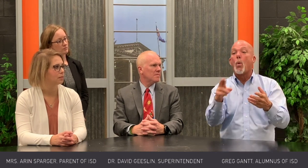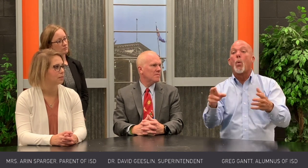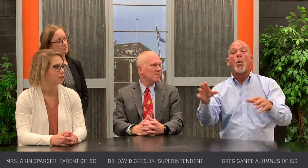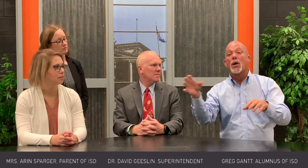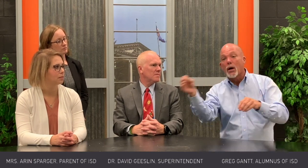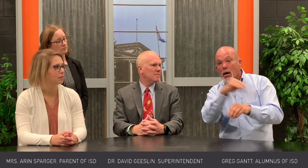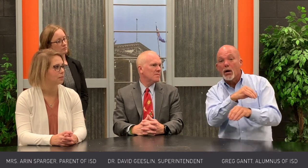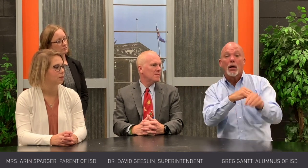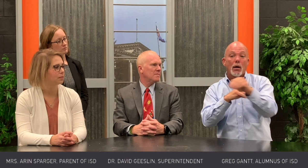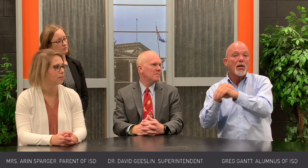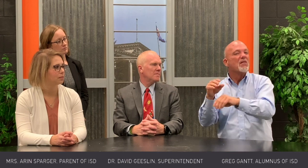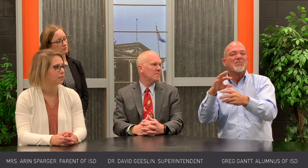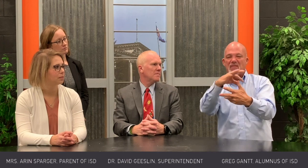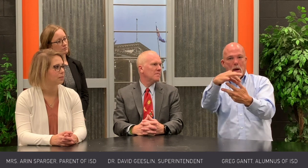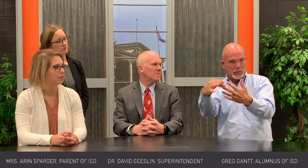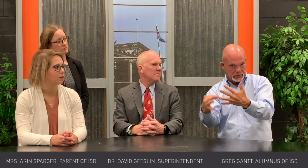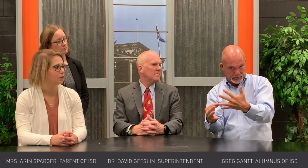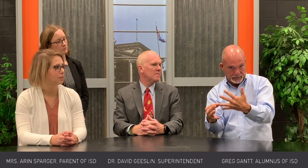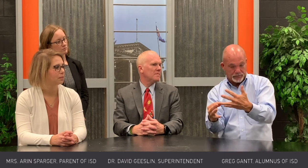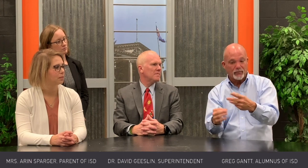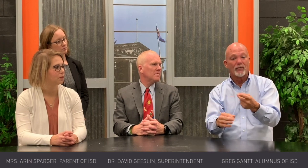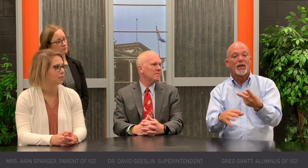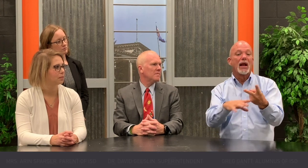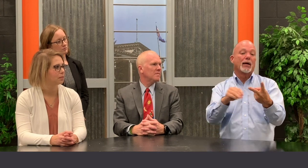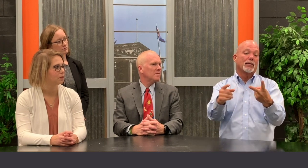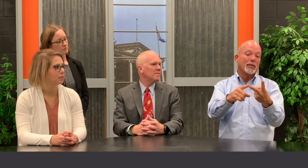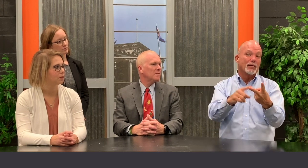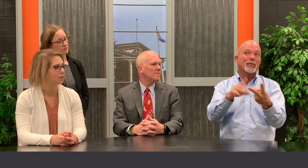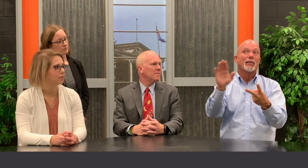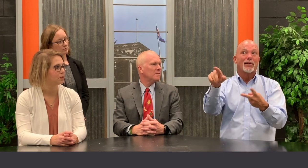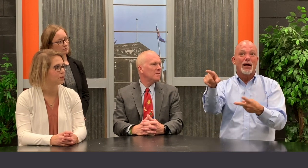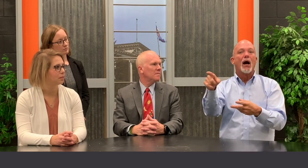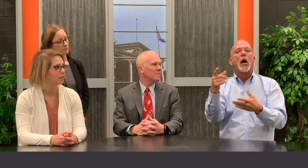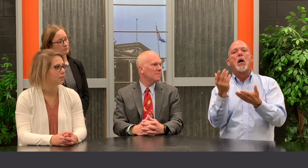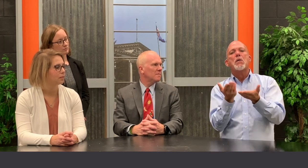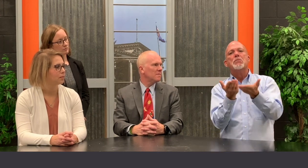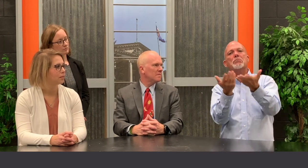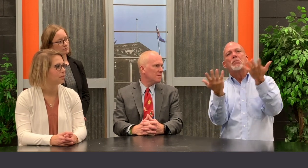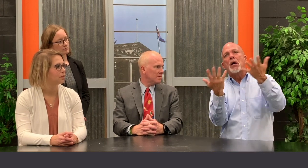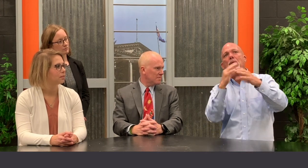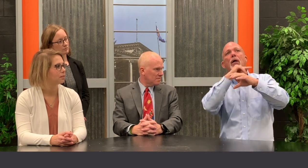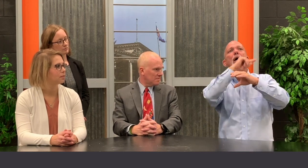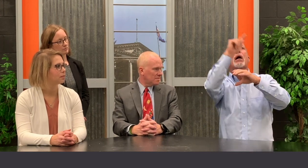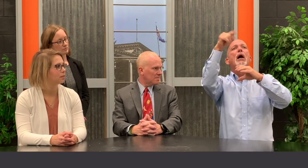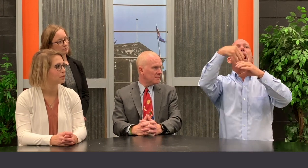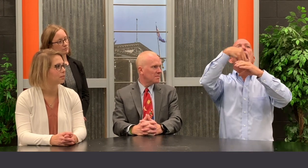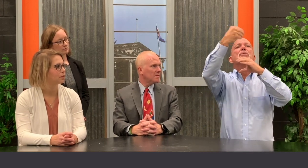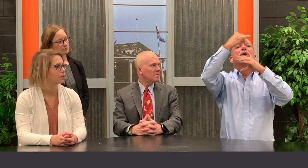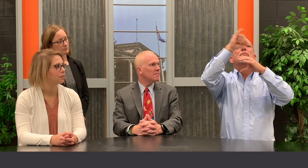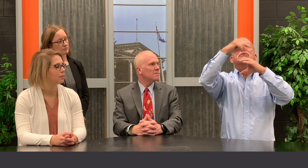-location for the two schools and either possible options.